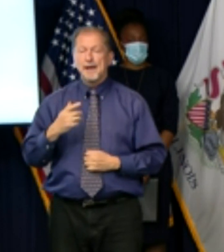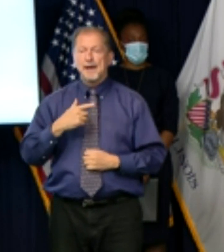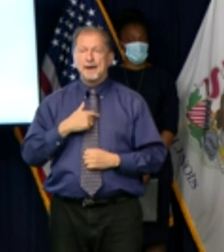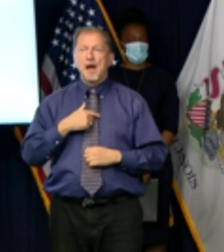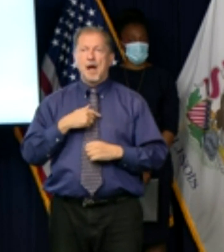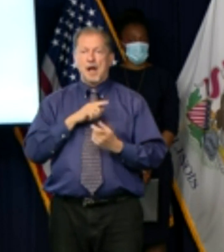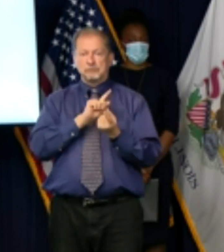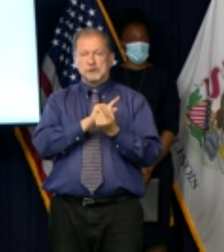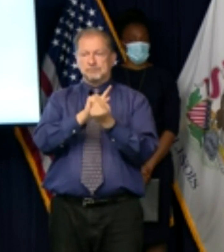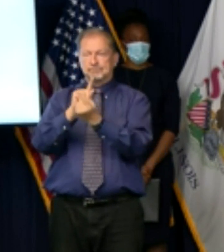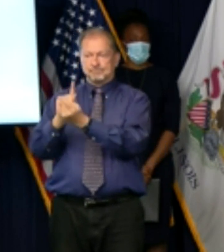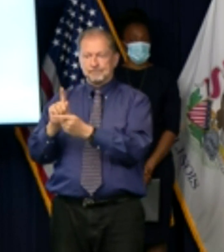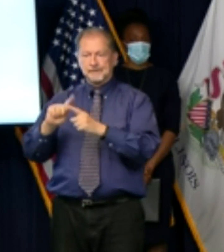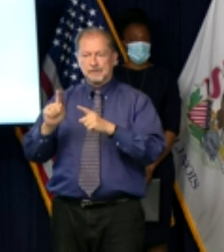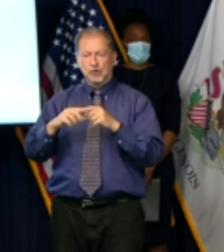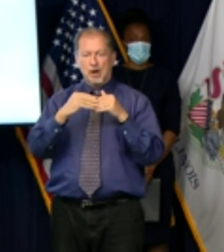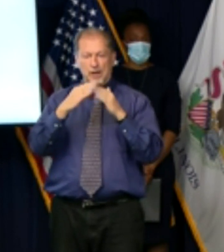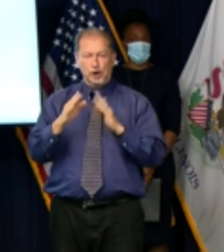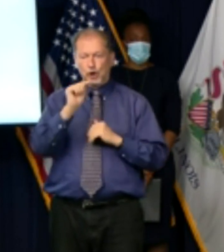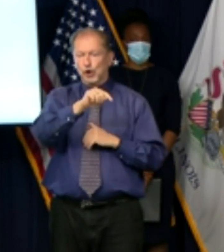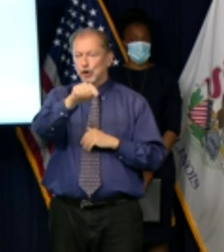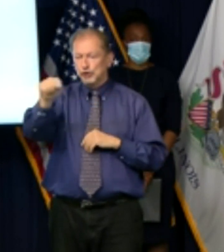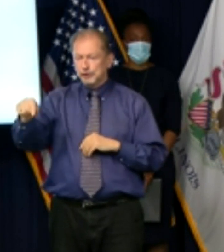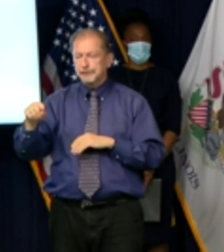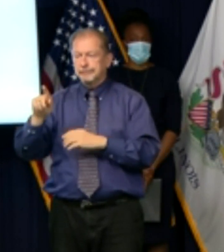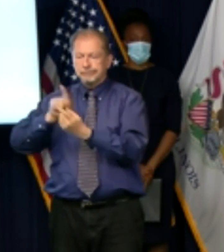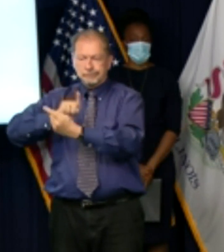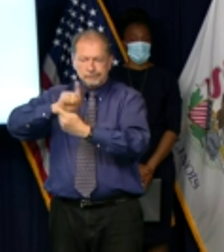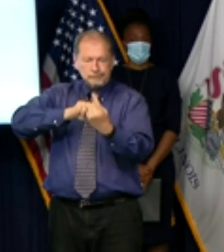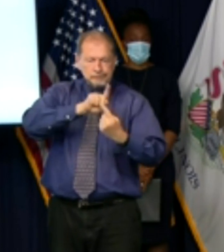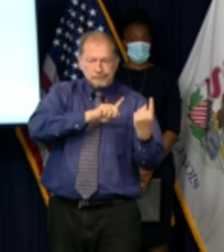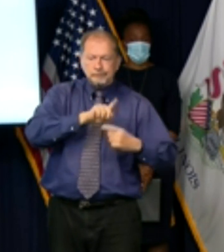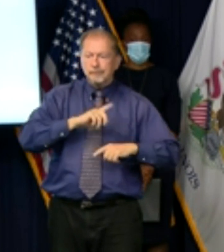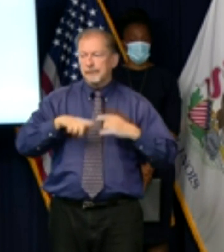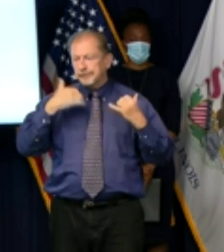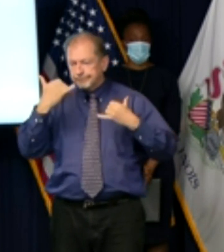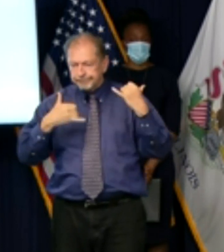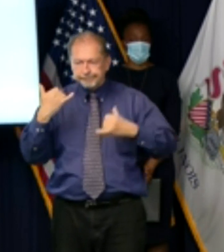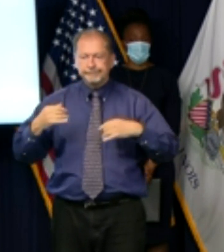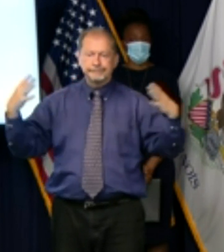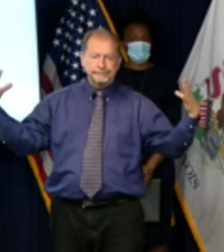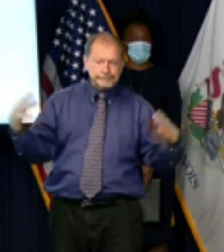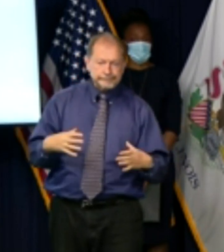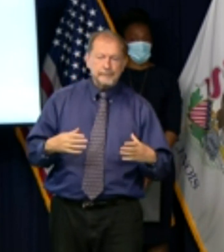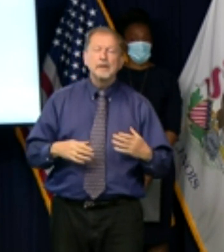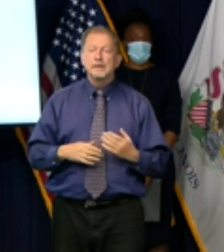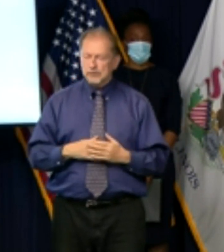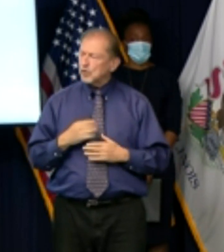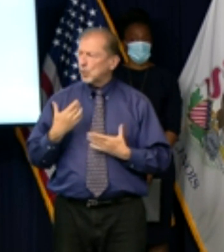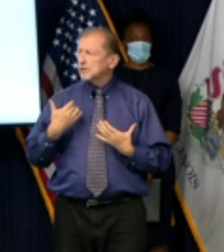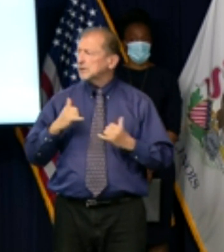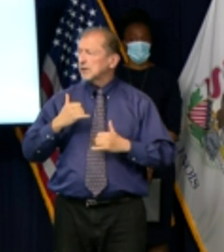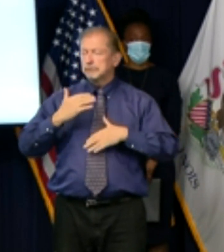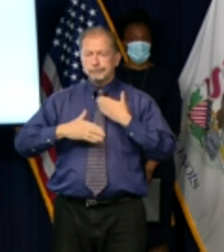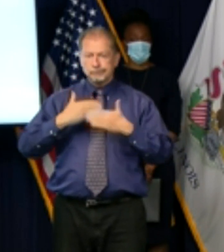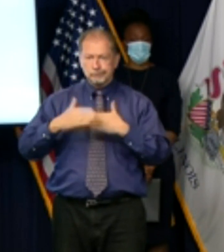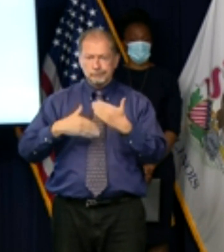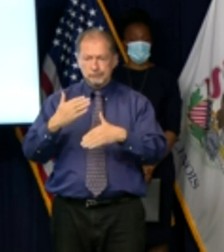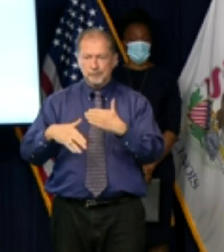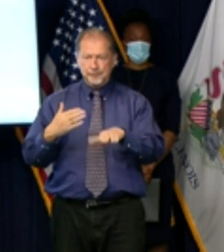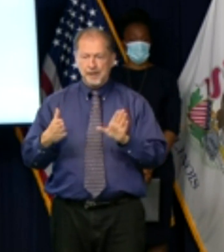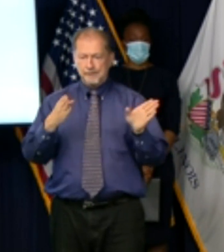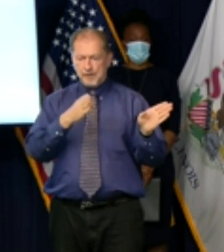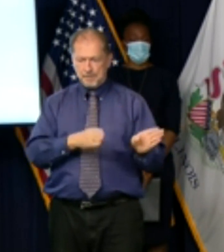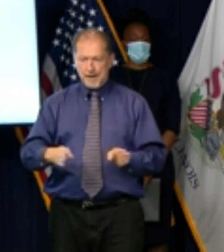legislators the leaders individually as well as collectively so you know we're we're putting together a